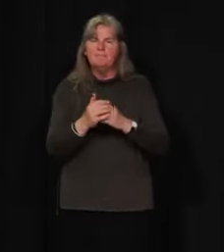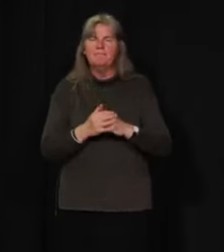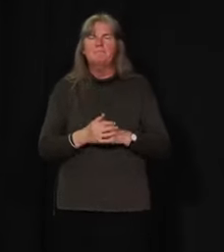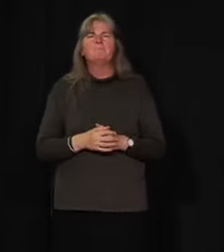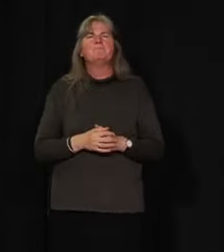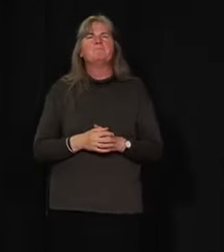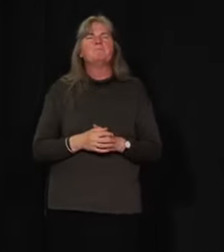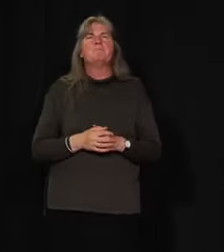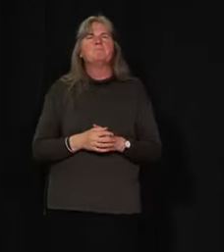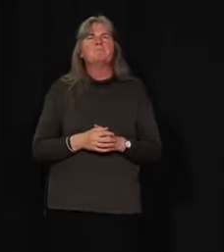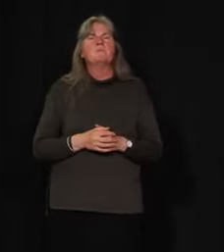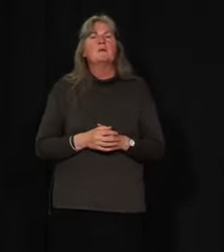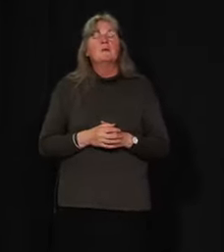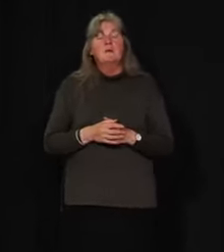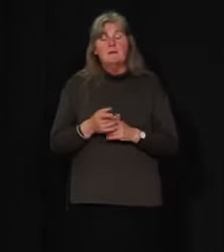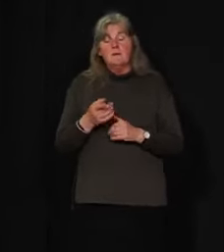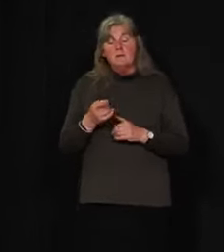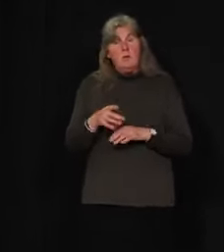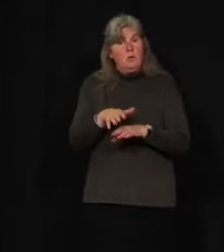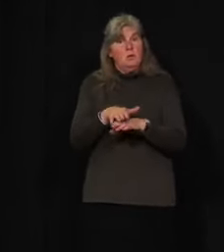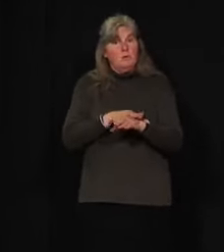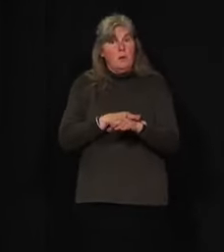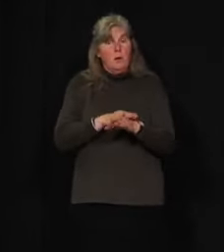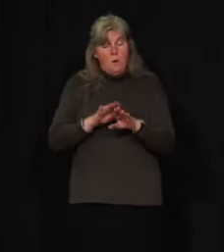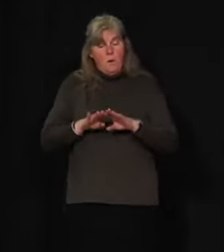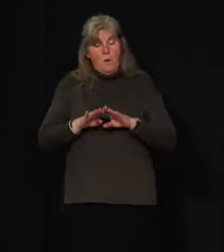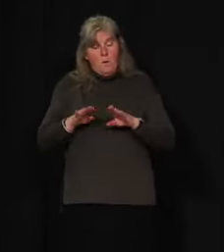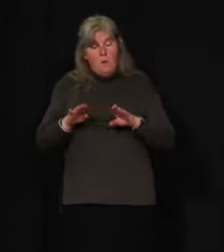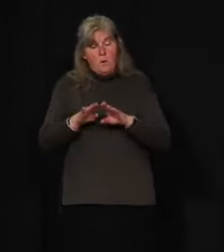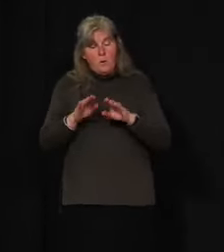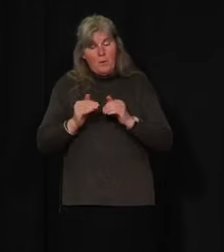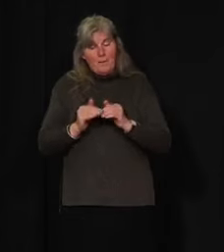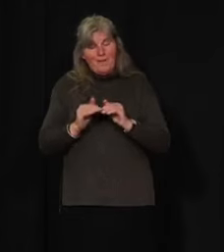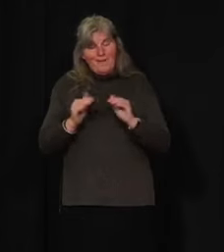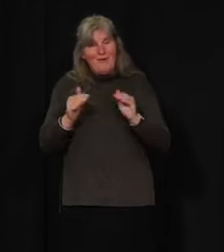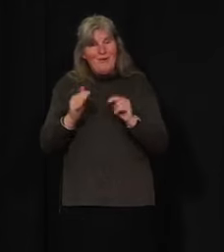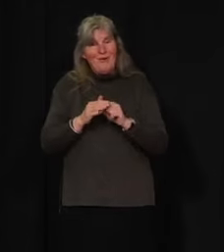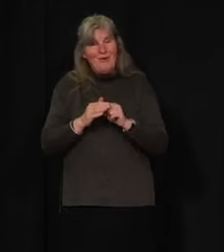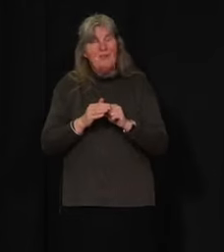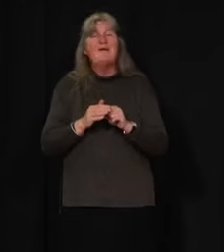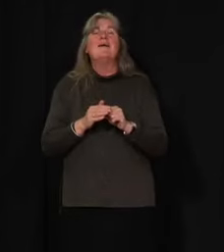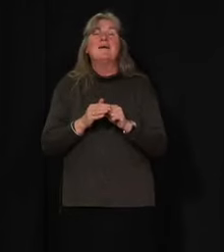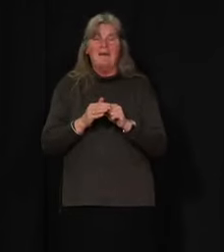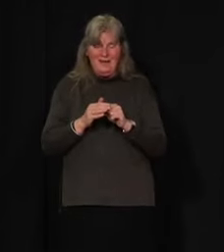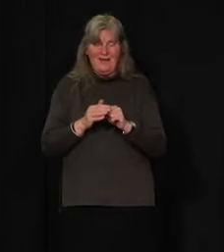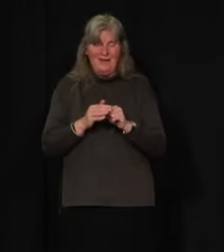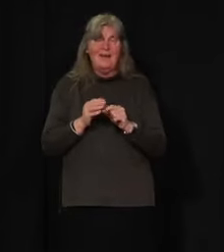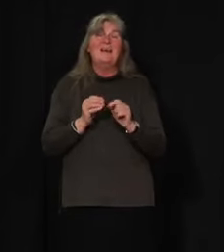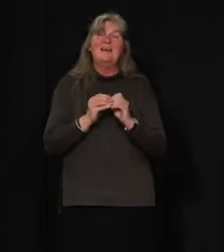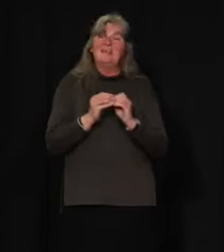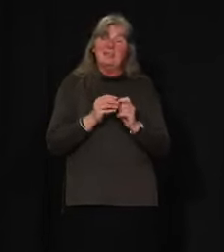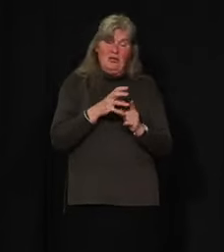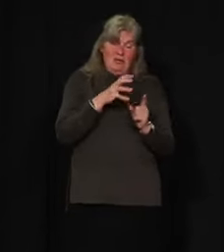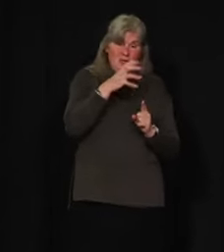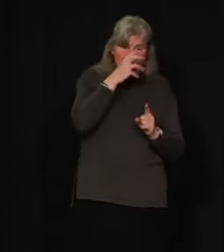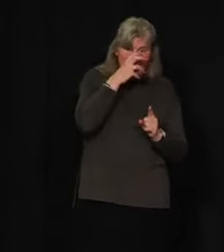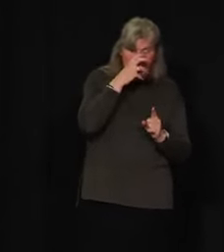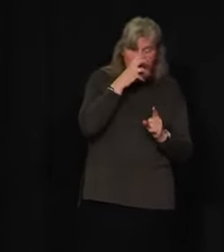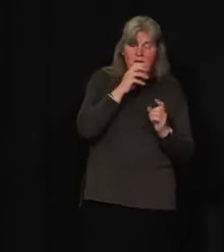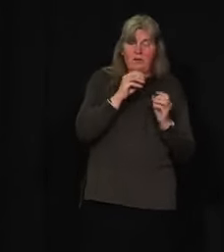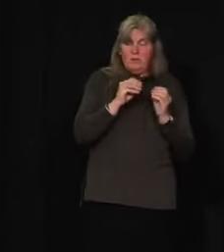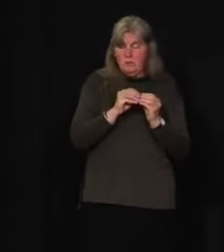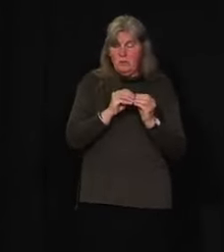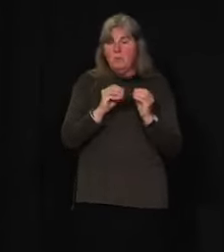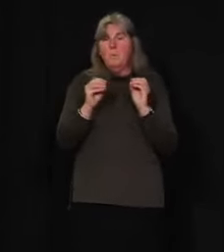Part of this gradual approach involves a philosophy of gradually moving away from enforcement to persuasion